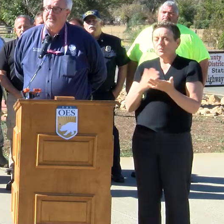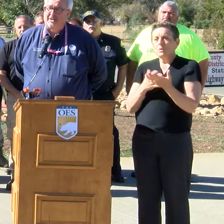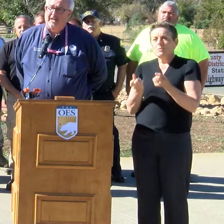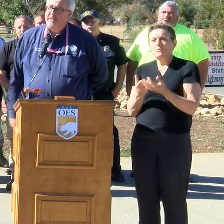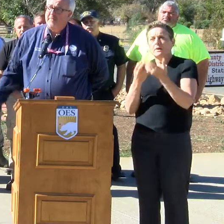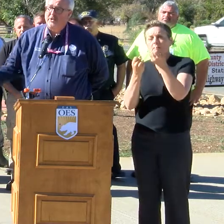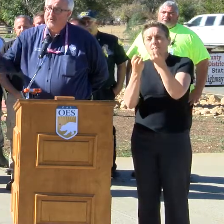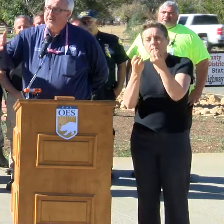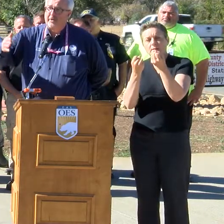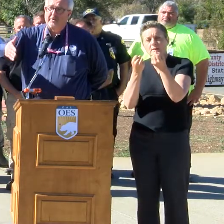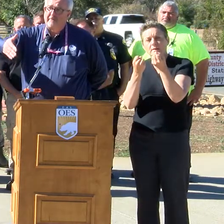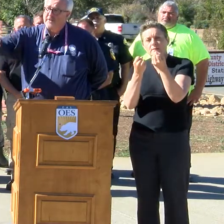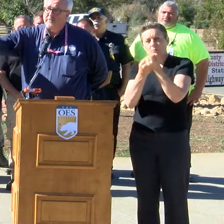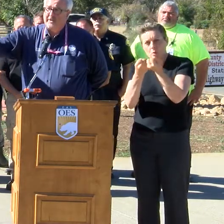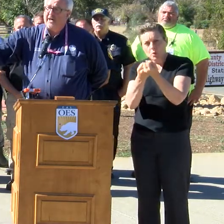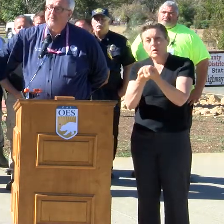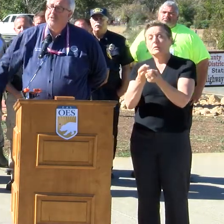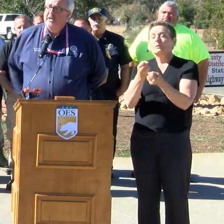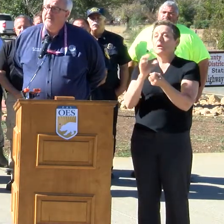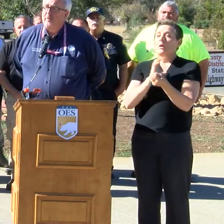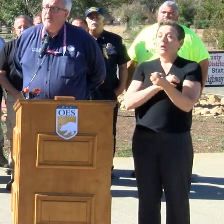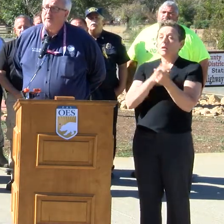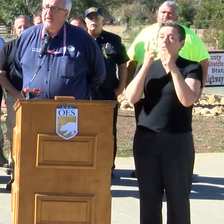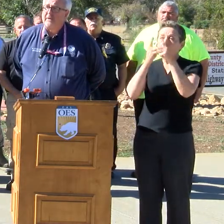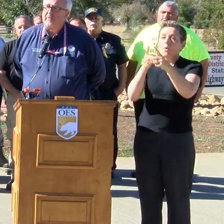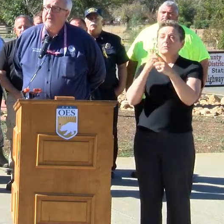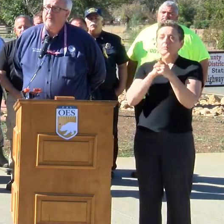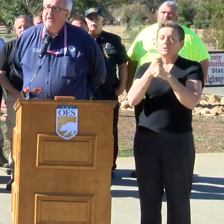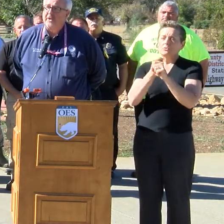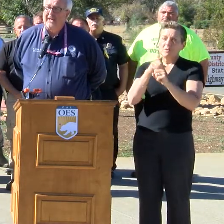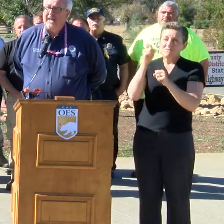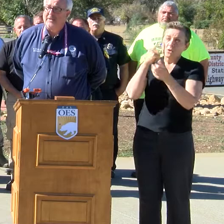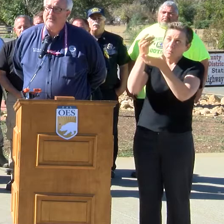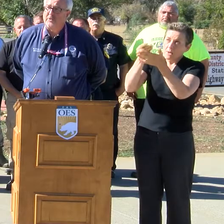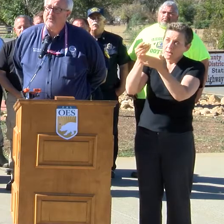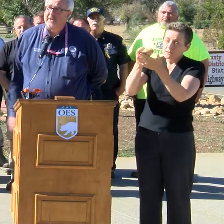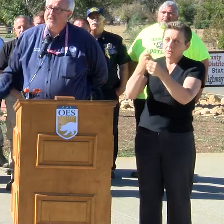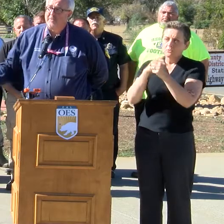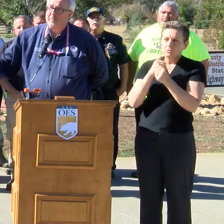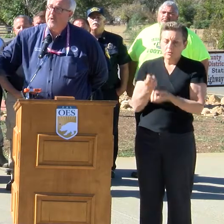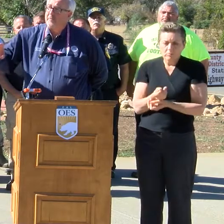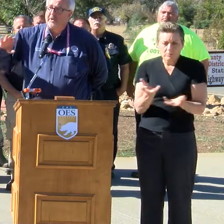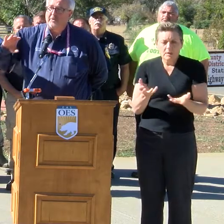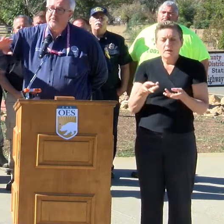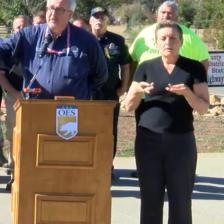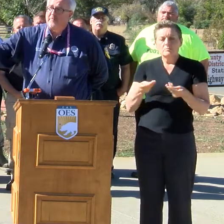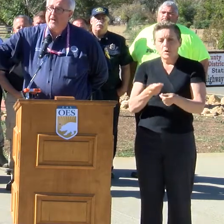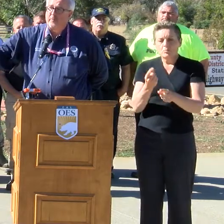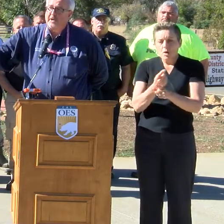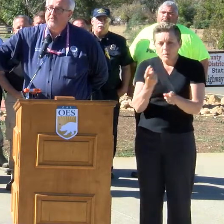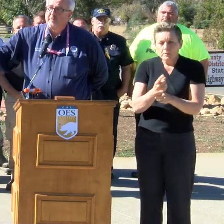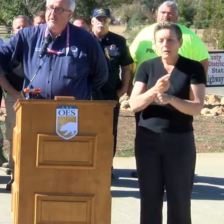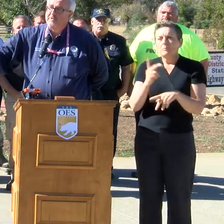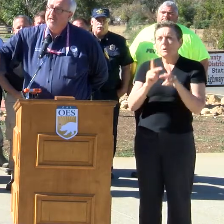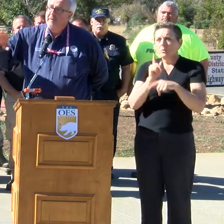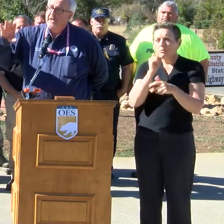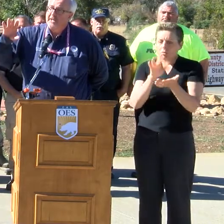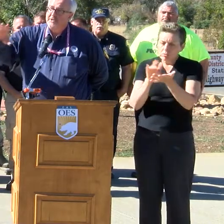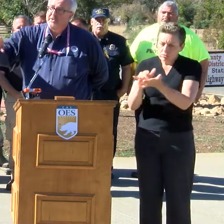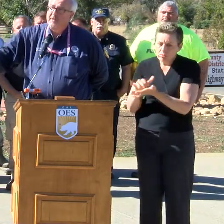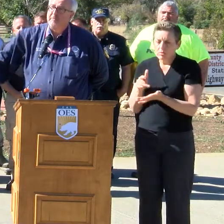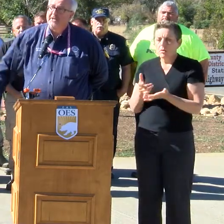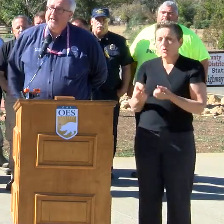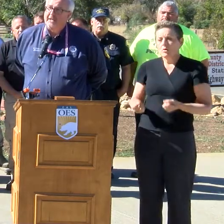oversight is, again, to make sure that on the federal dollars that we're doing everything we can to ensure that it's spent properly. There's no fraud, waste, or abuse,